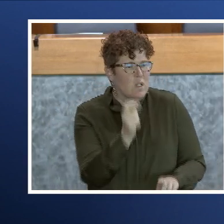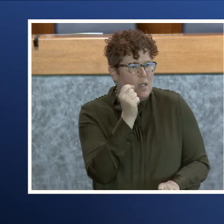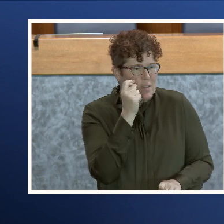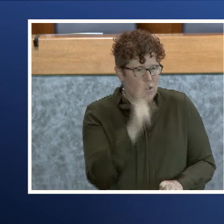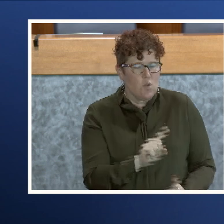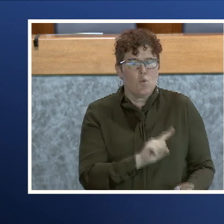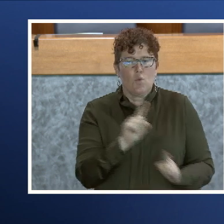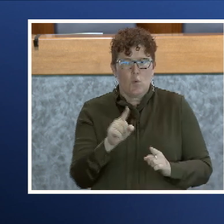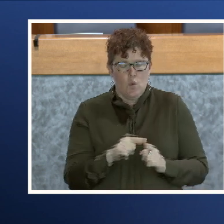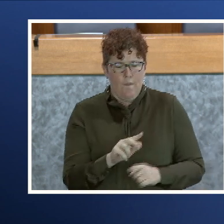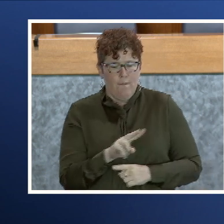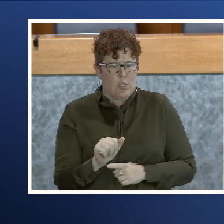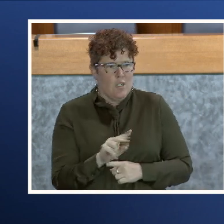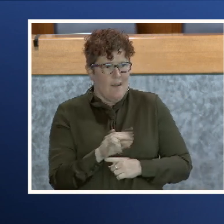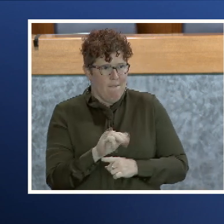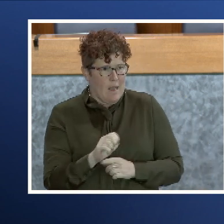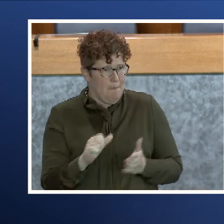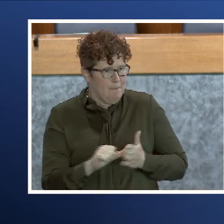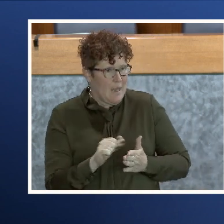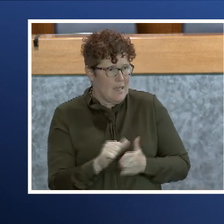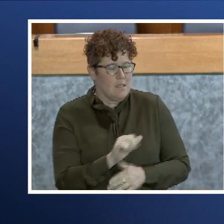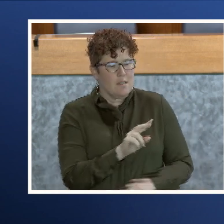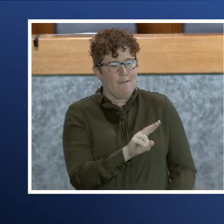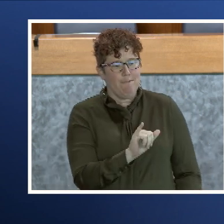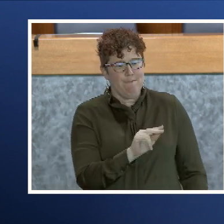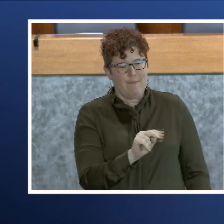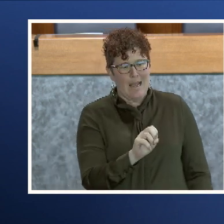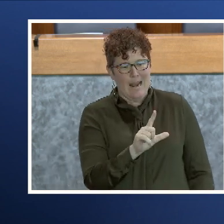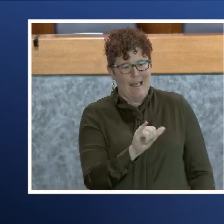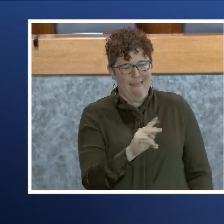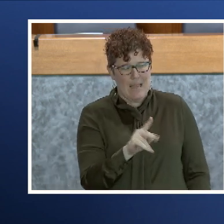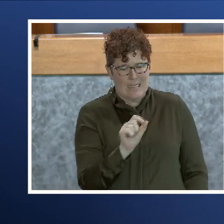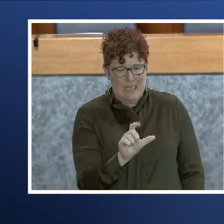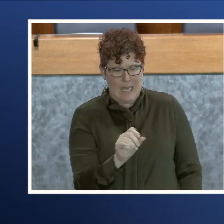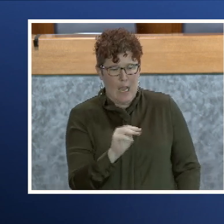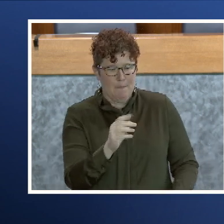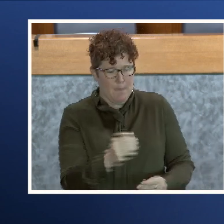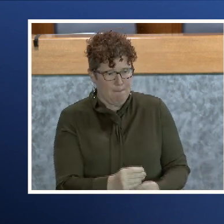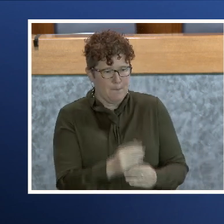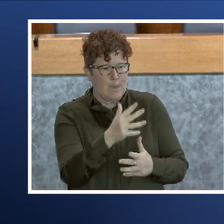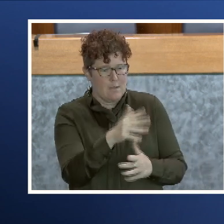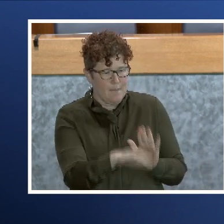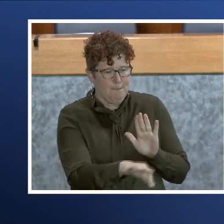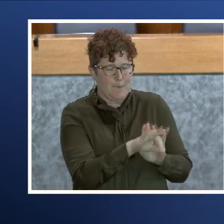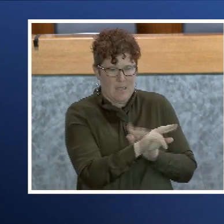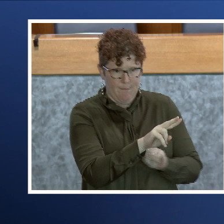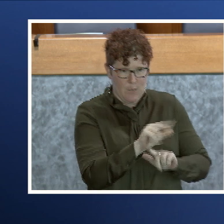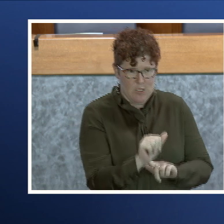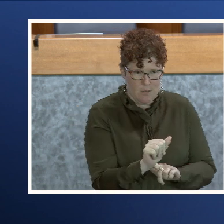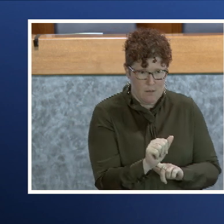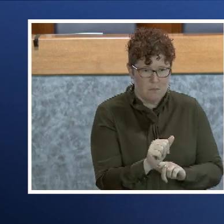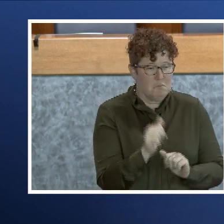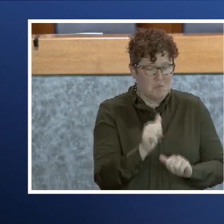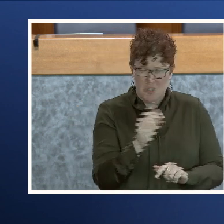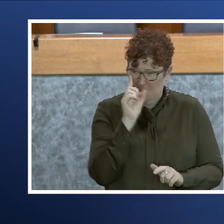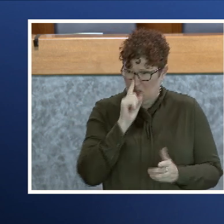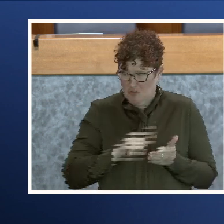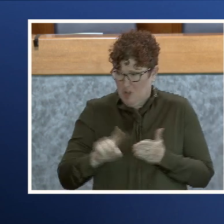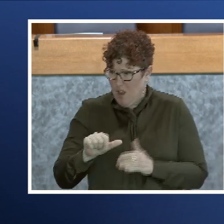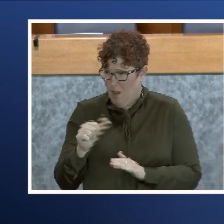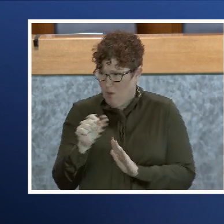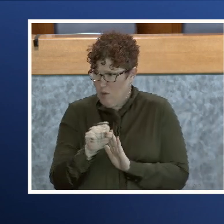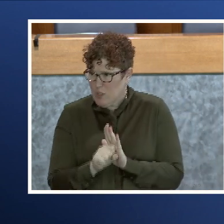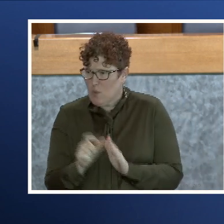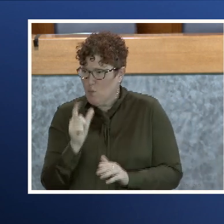the Virginia Vine page on vinelink.com, you'll choose Virginia. You may also choose any one of the other states to participate in Vine. So if you're